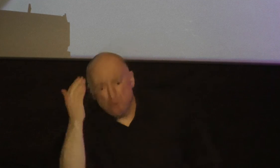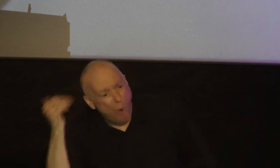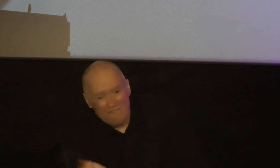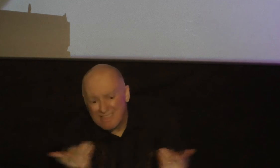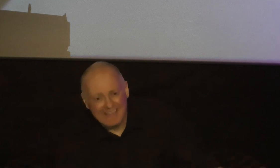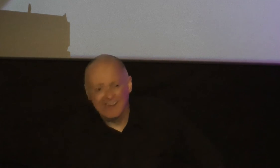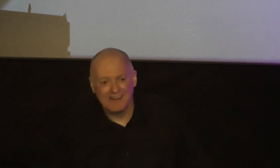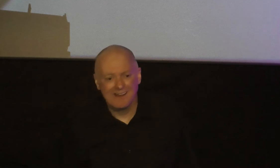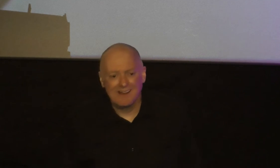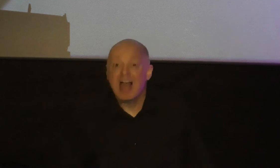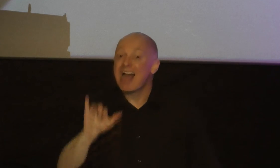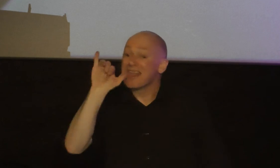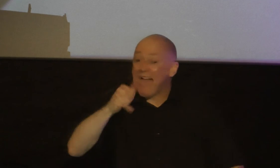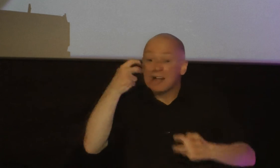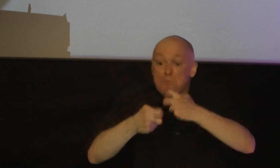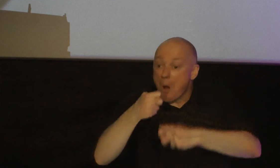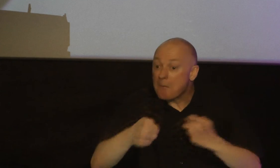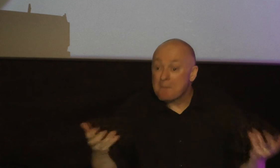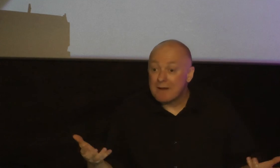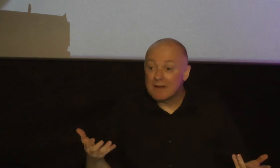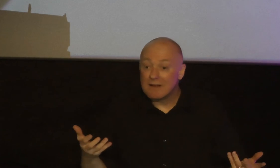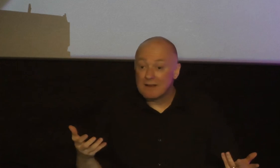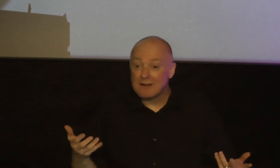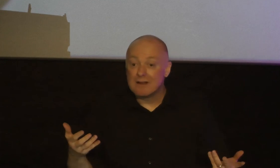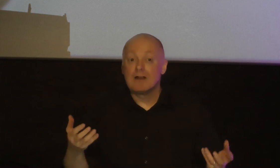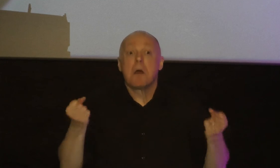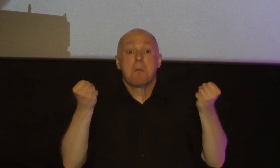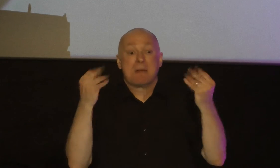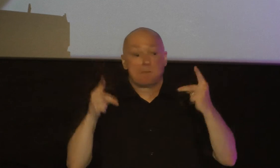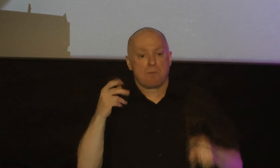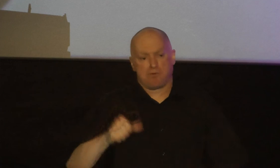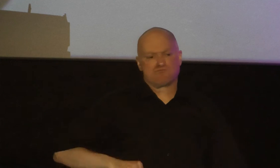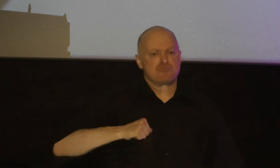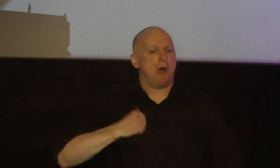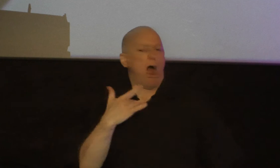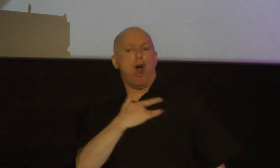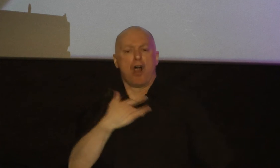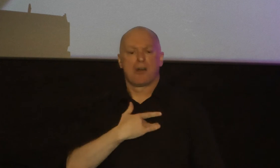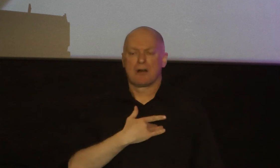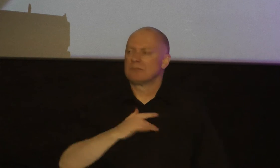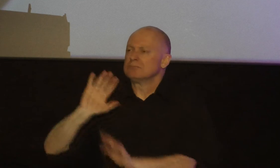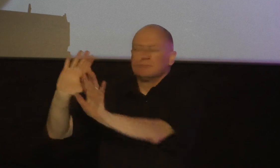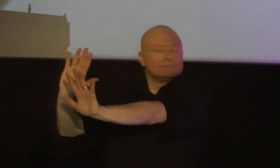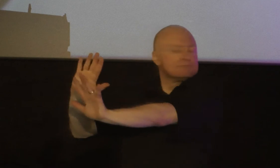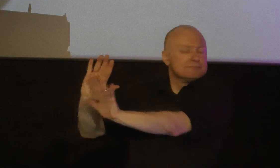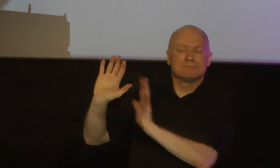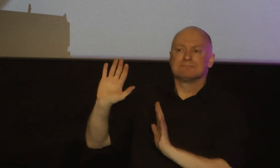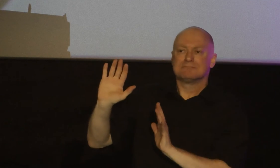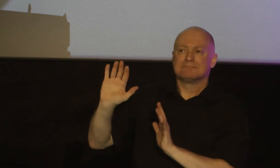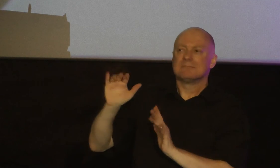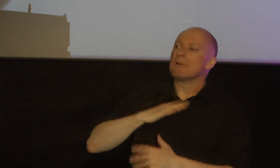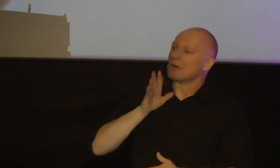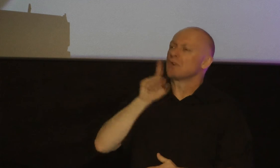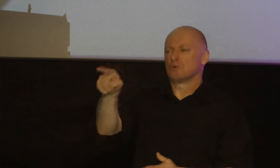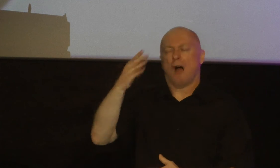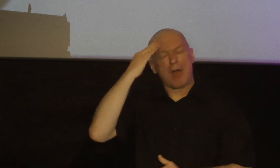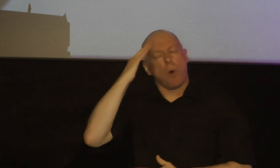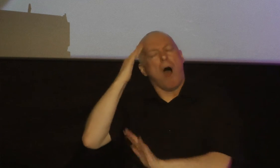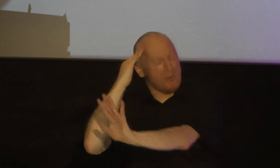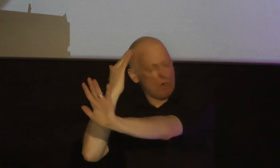and that's a problem in the proud heart that refuses to listen and insist on